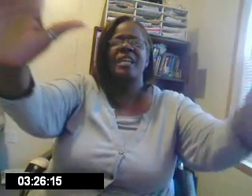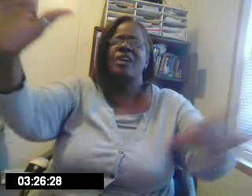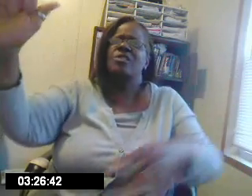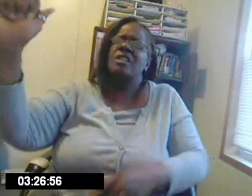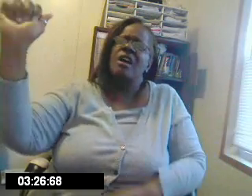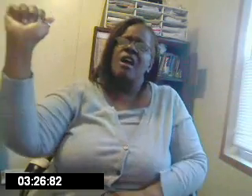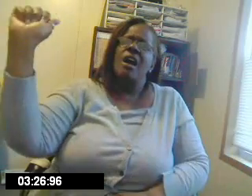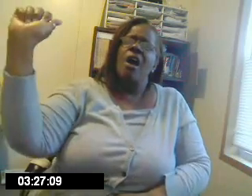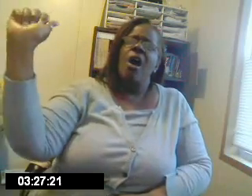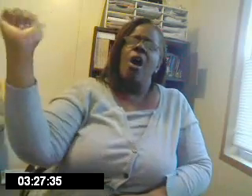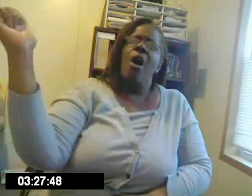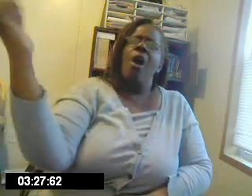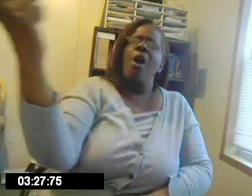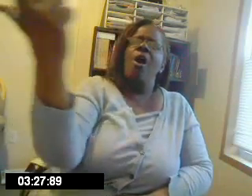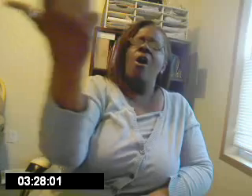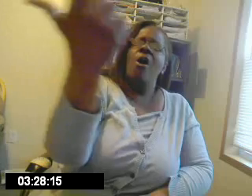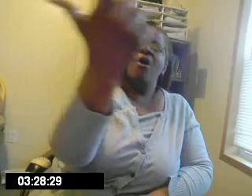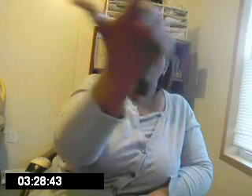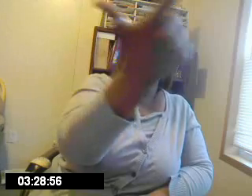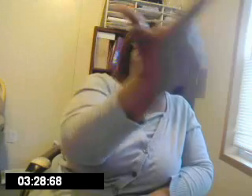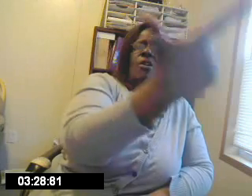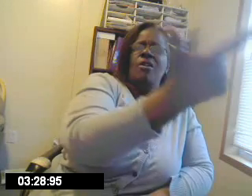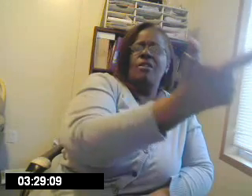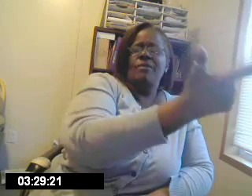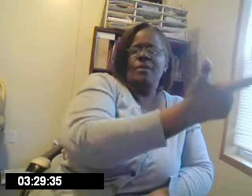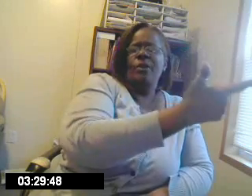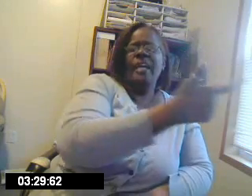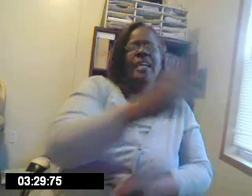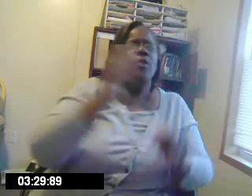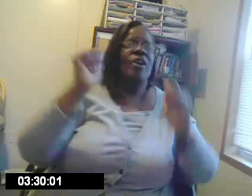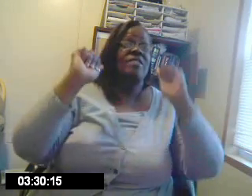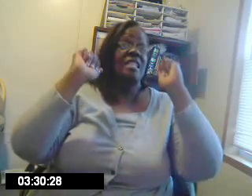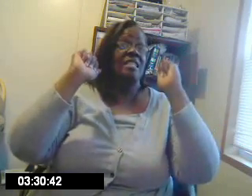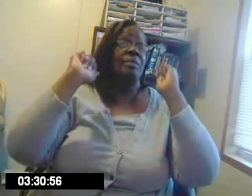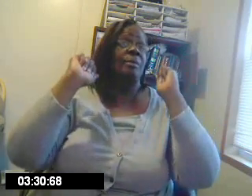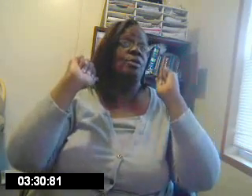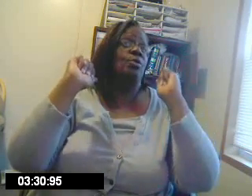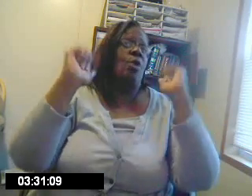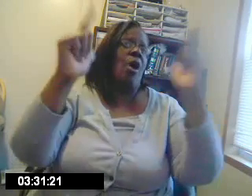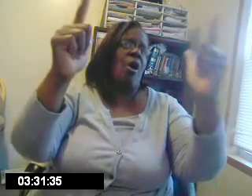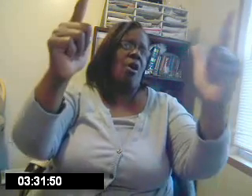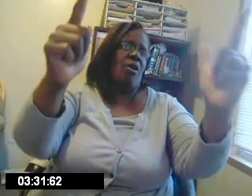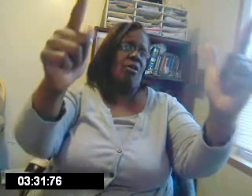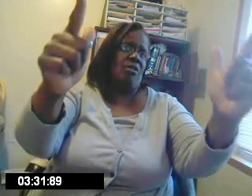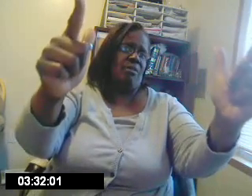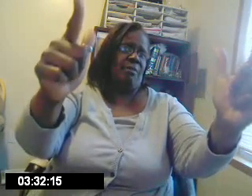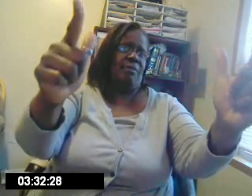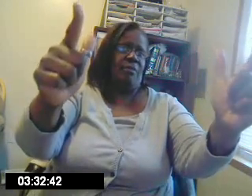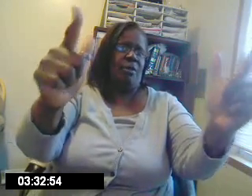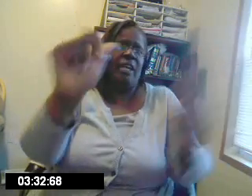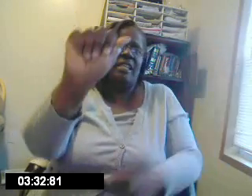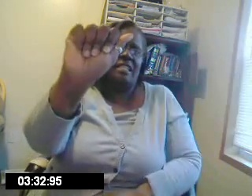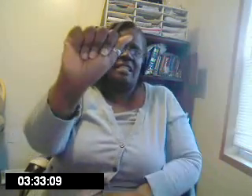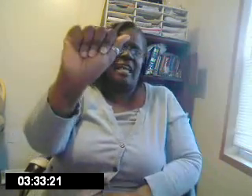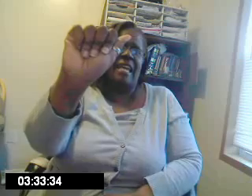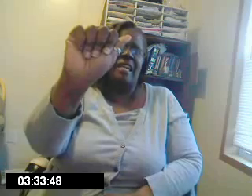else. All. Okay. Or I've seen some people do all. Okay. This is the A.